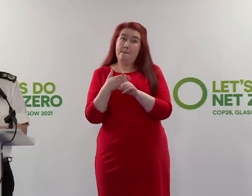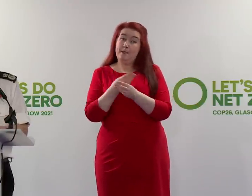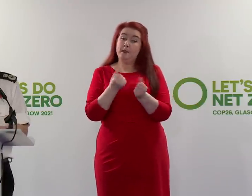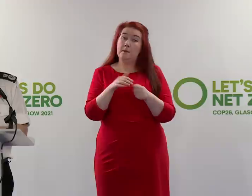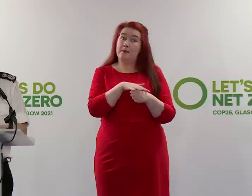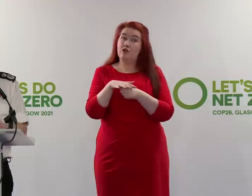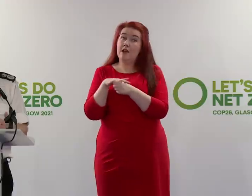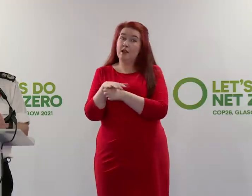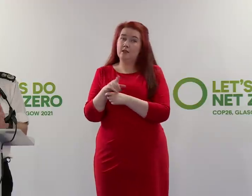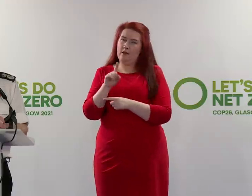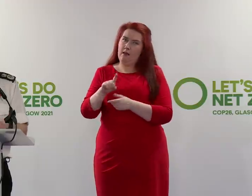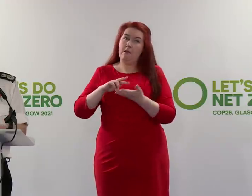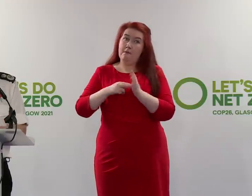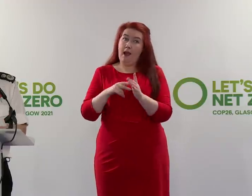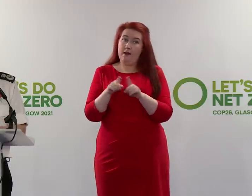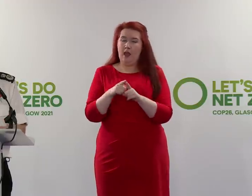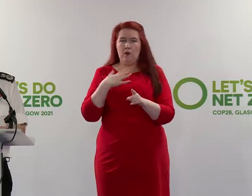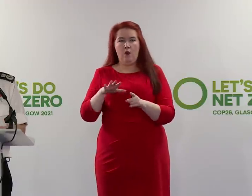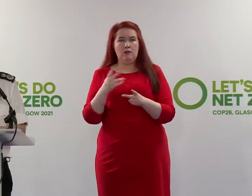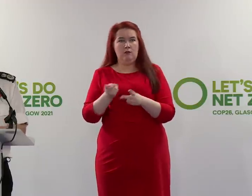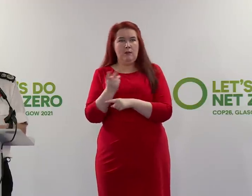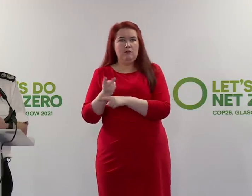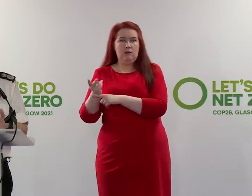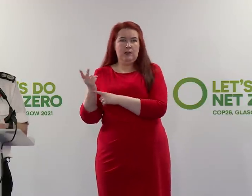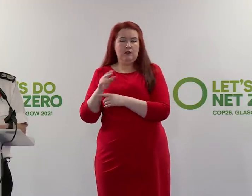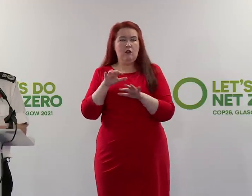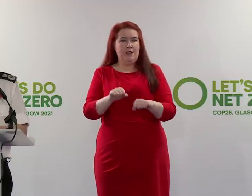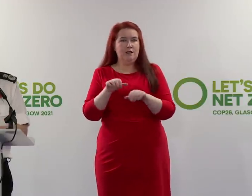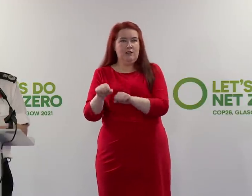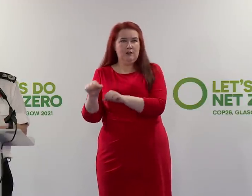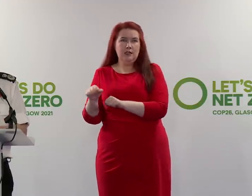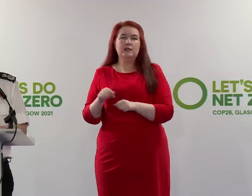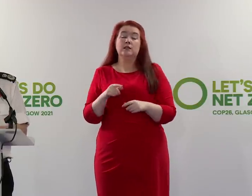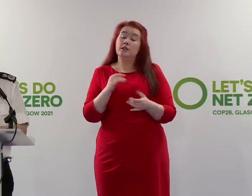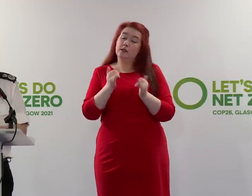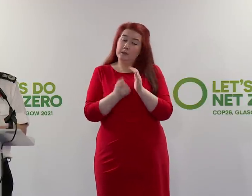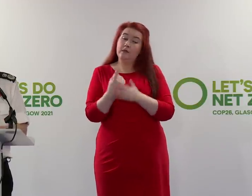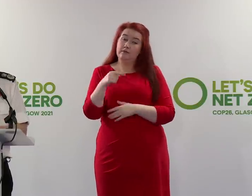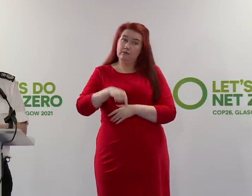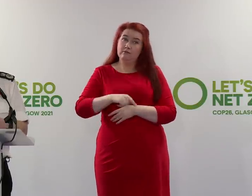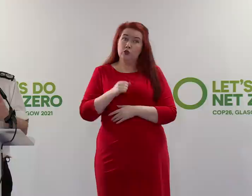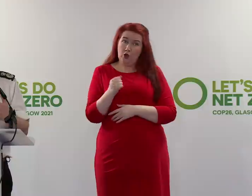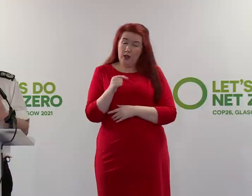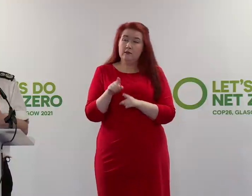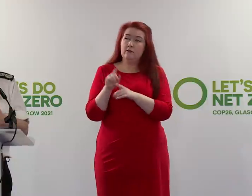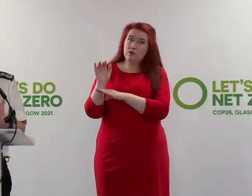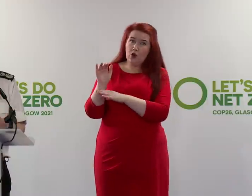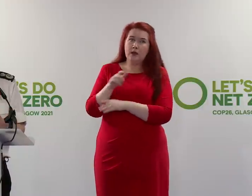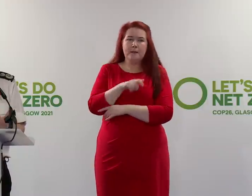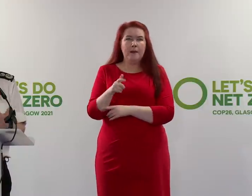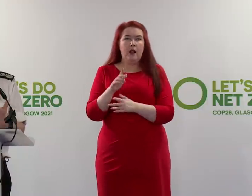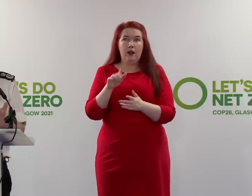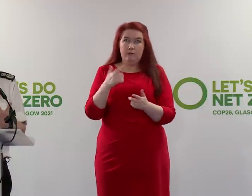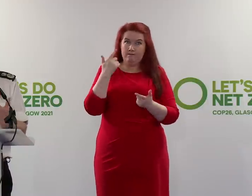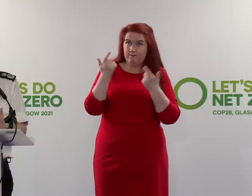jurisdictions, not only in United Kingdom but abroad and at times in Scotland as well, where people are seeking